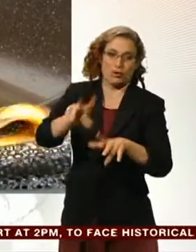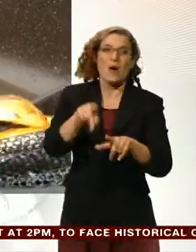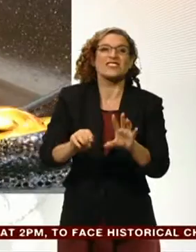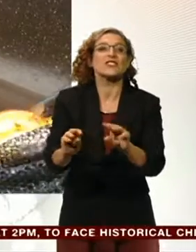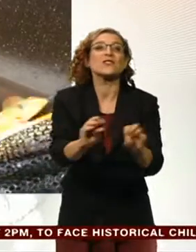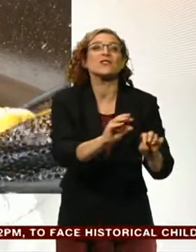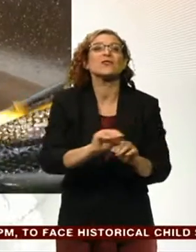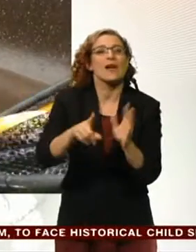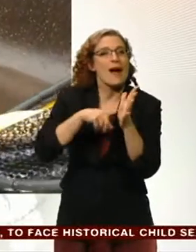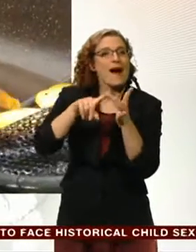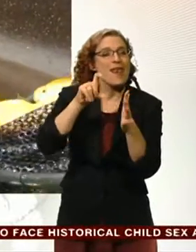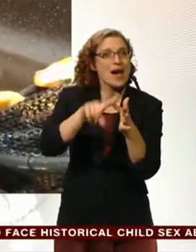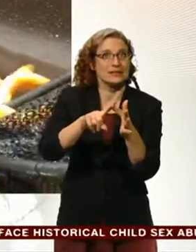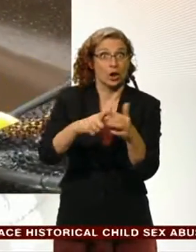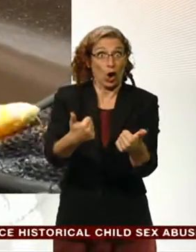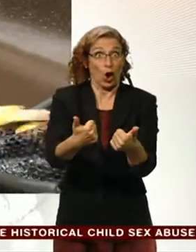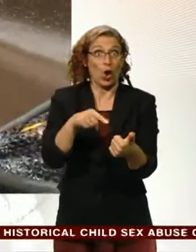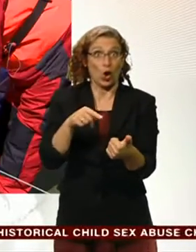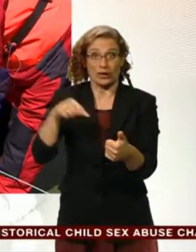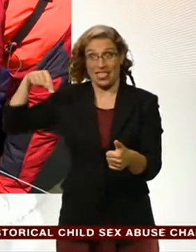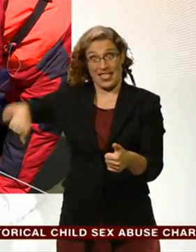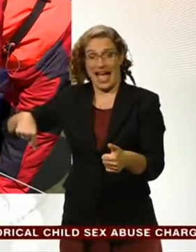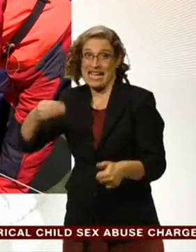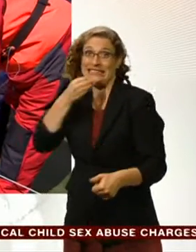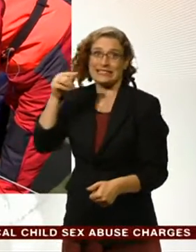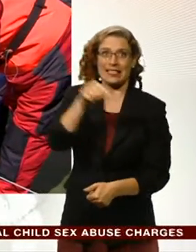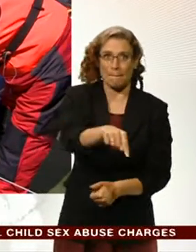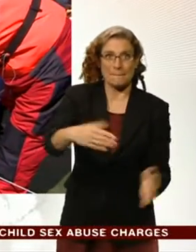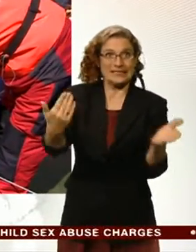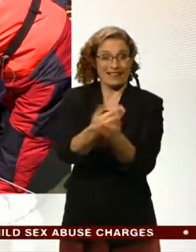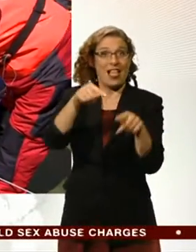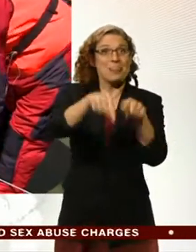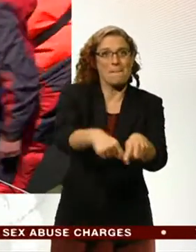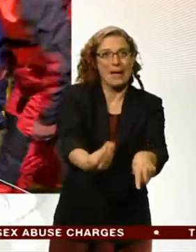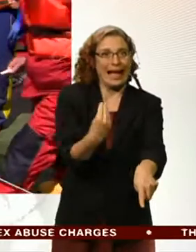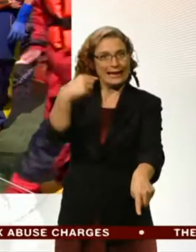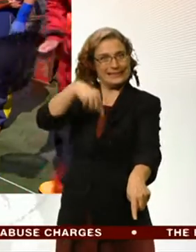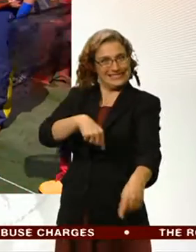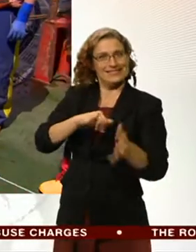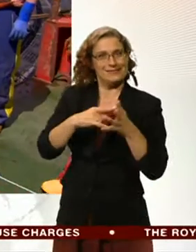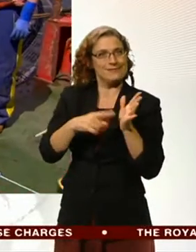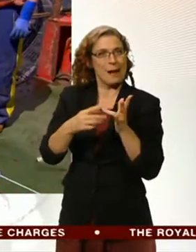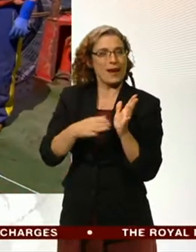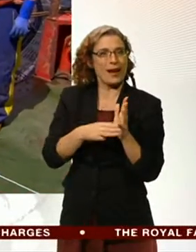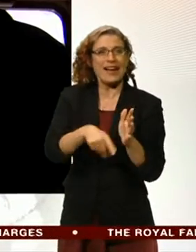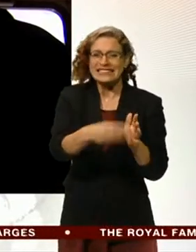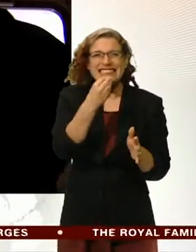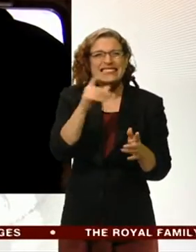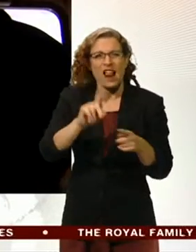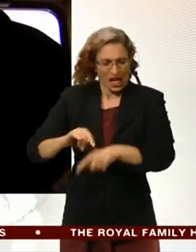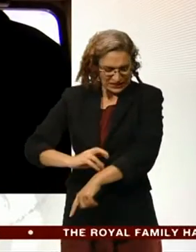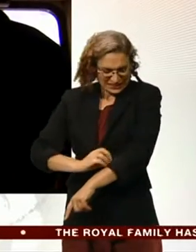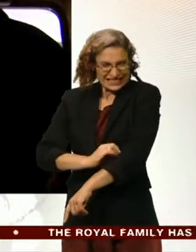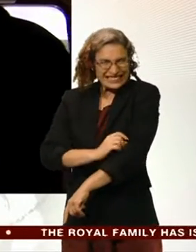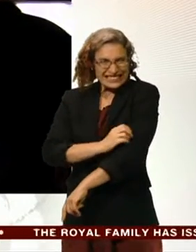otherwise be feeding on the salmon. Sea lice are a natural parasite that live on salmon skin. And having hundreds